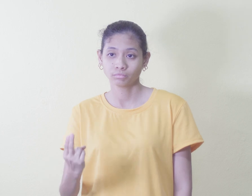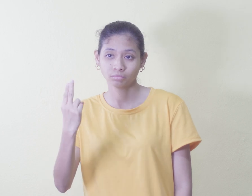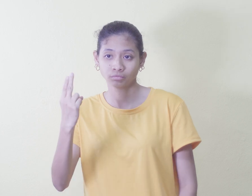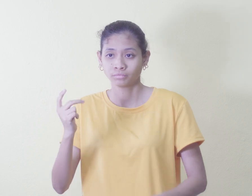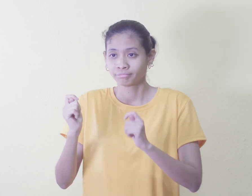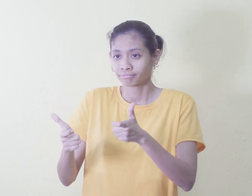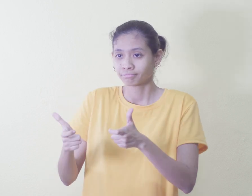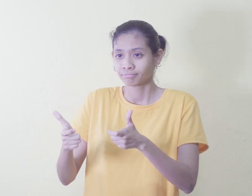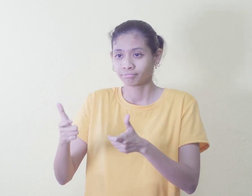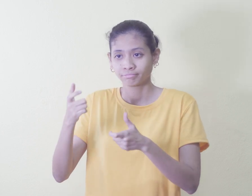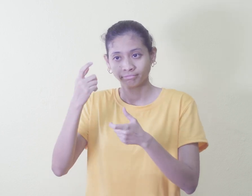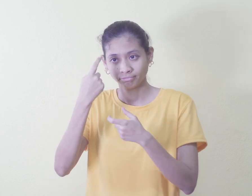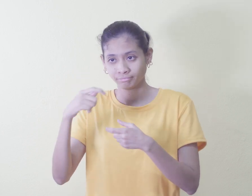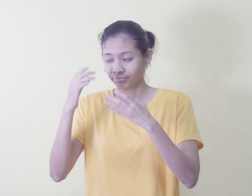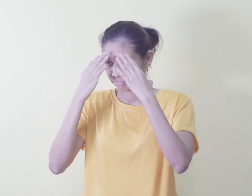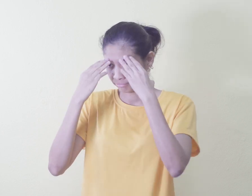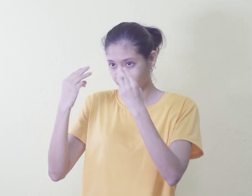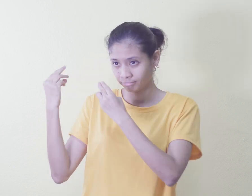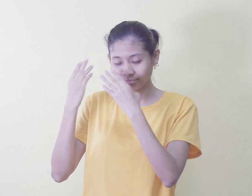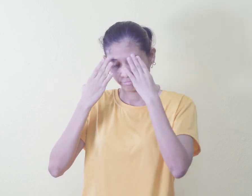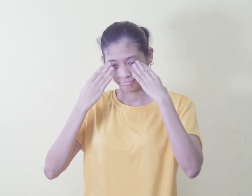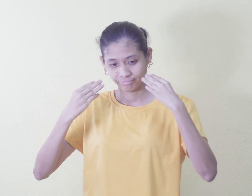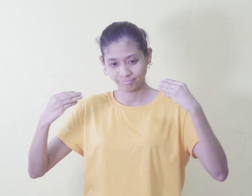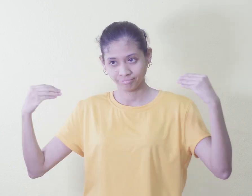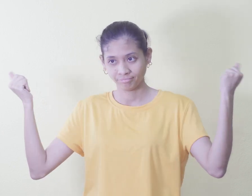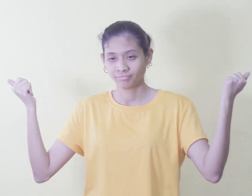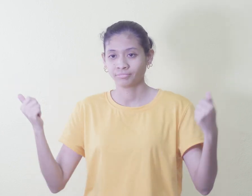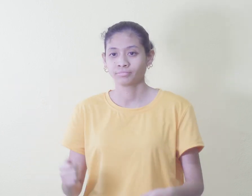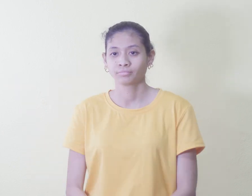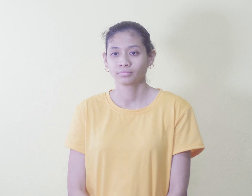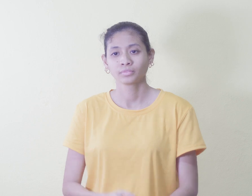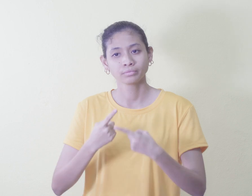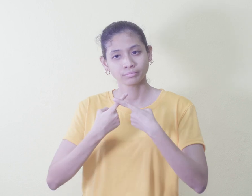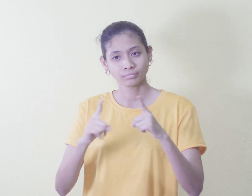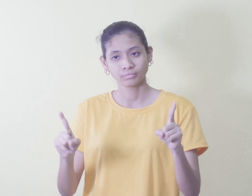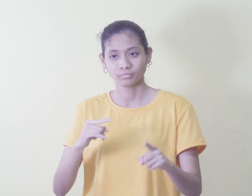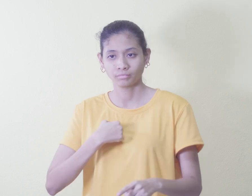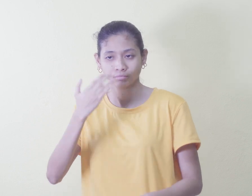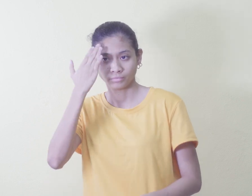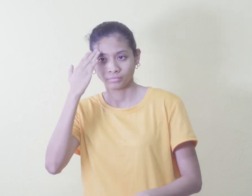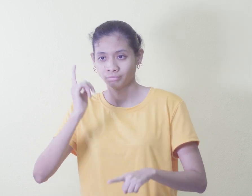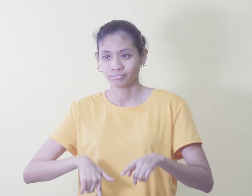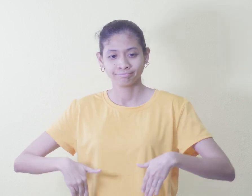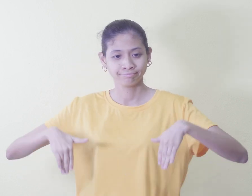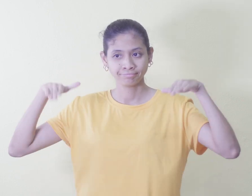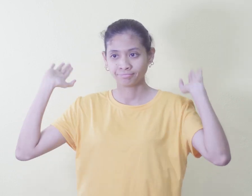up fast. The past is gone. But I know I can't give